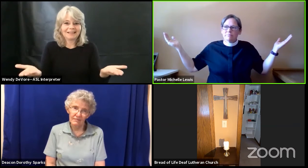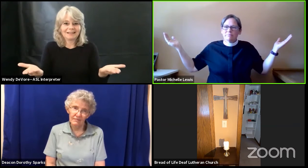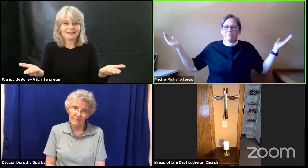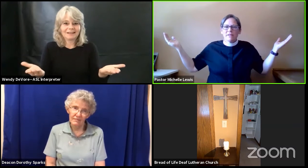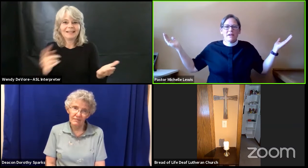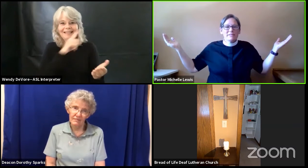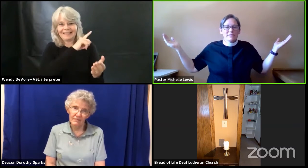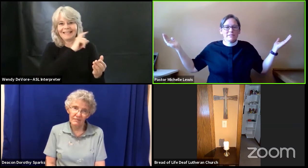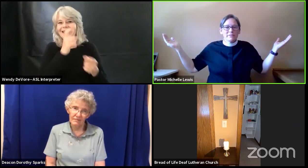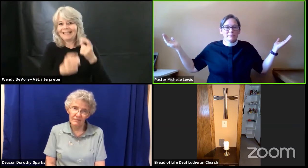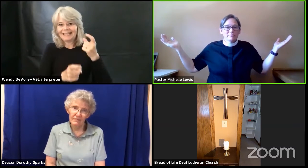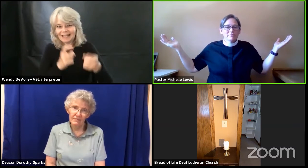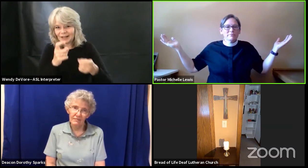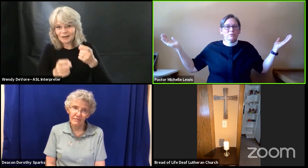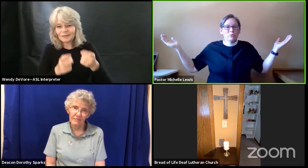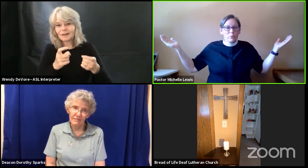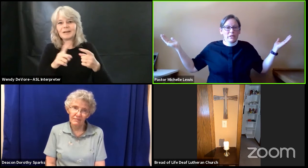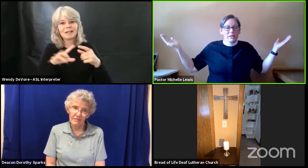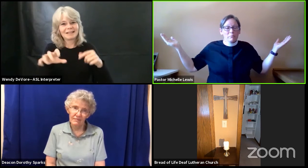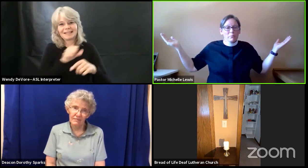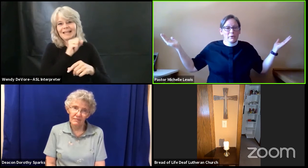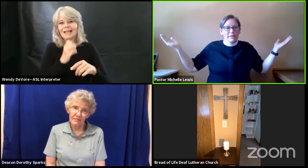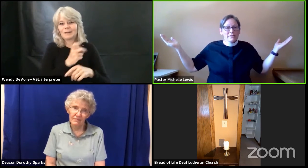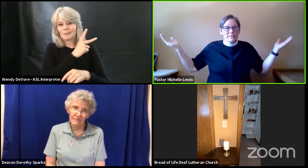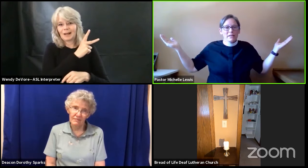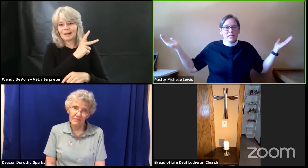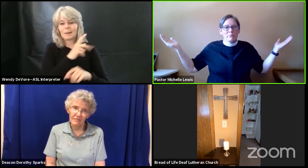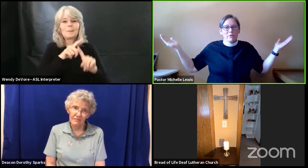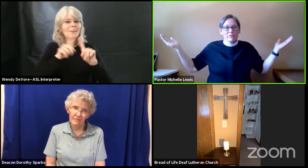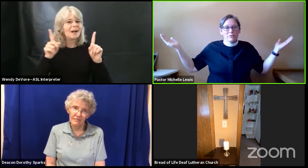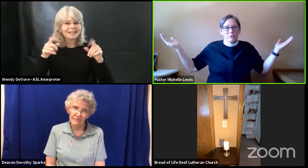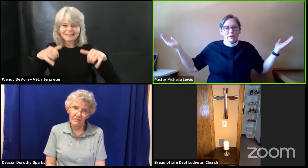And still, we praise the name of the Lord.